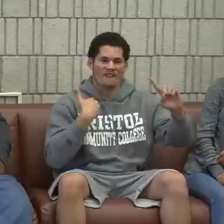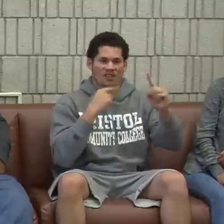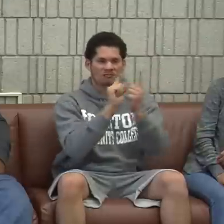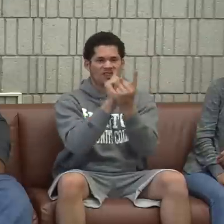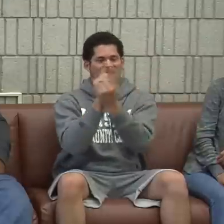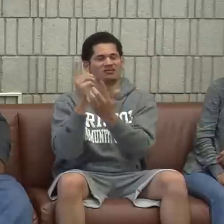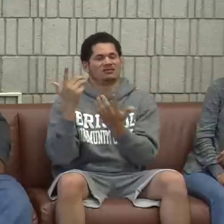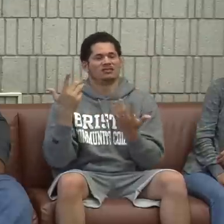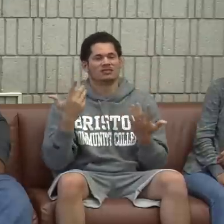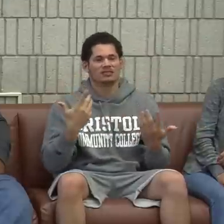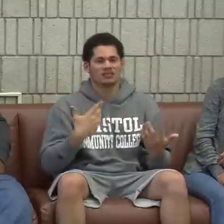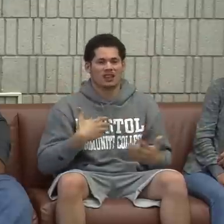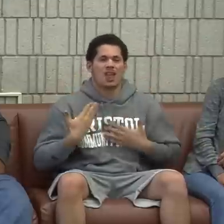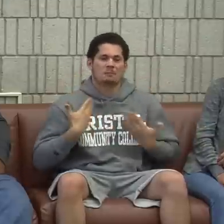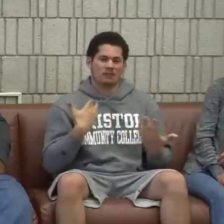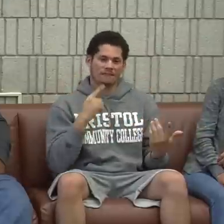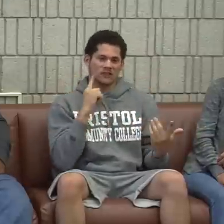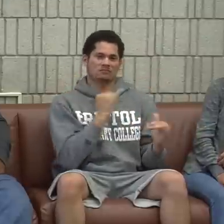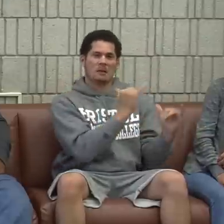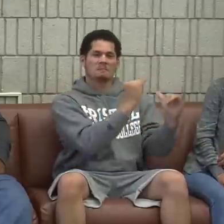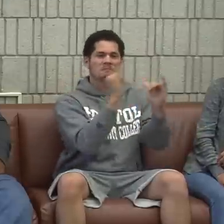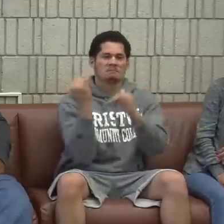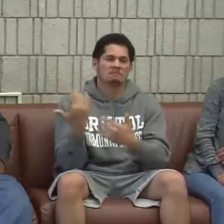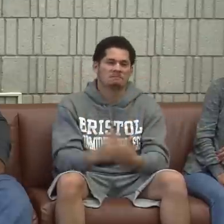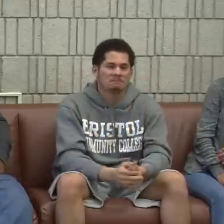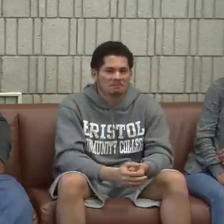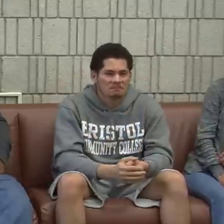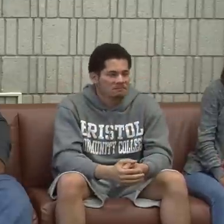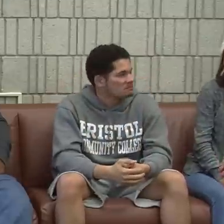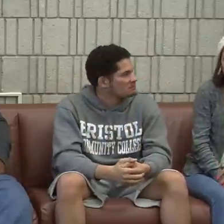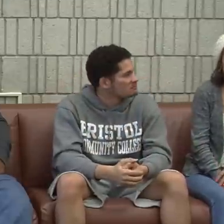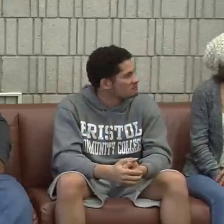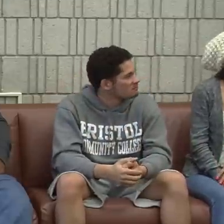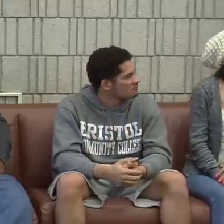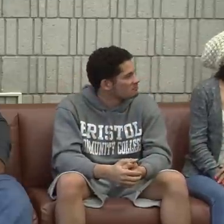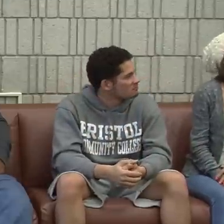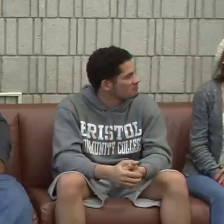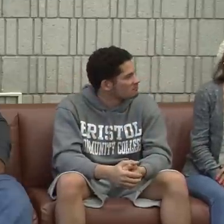I saw that there were deaf schools in other states, and I met other deaf people, and I was happy to meet people that were just like me.